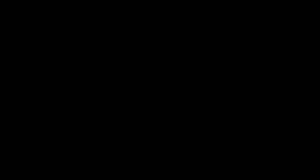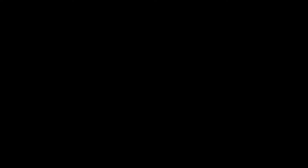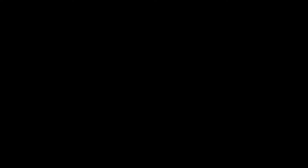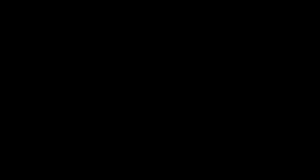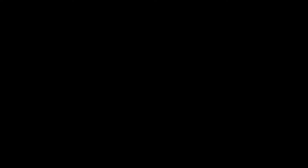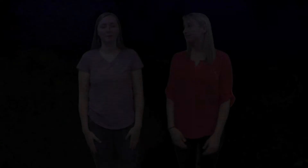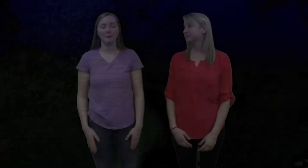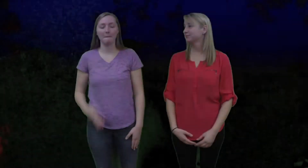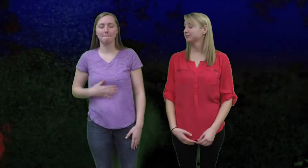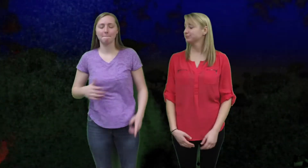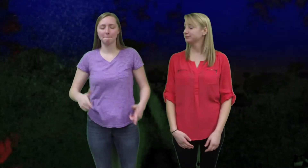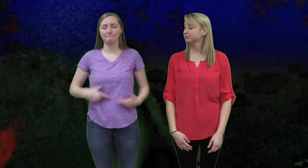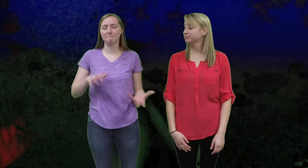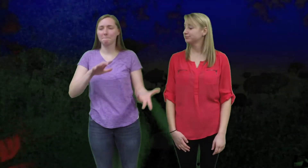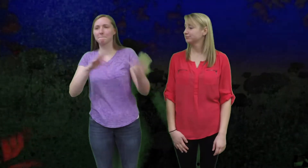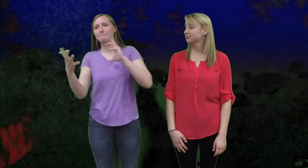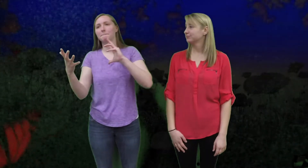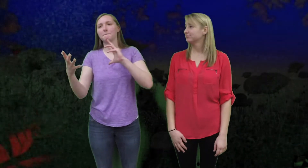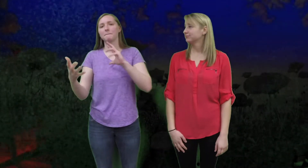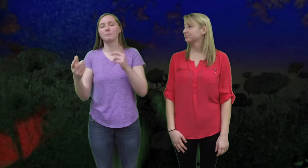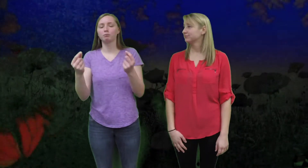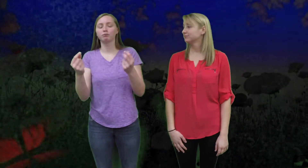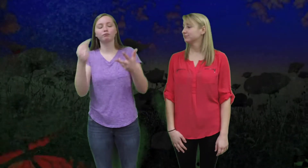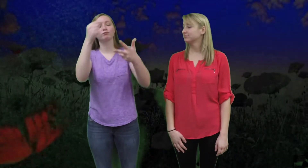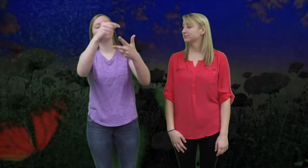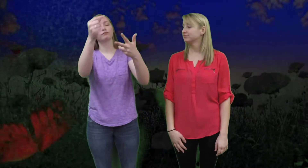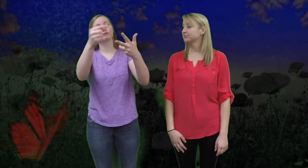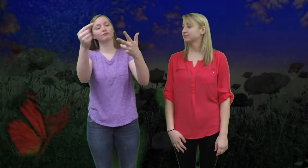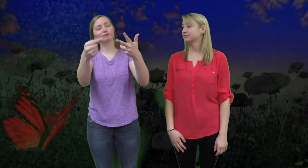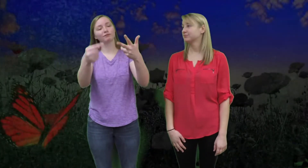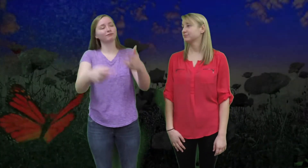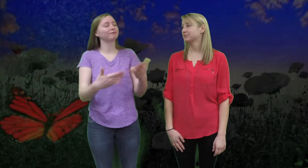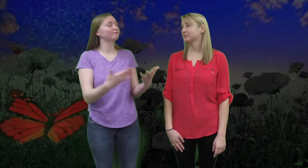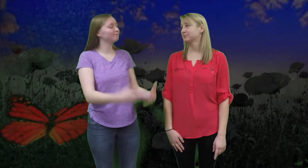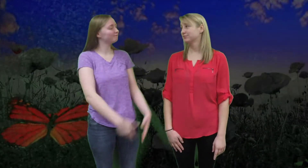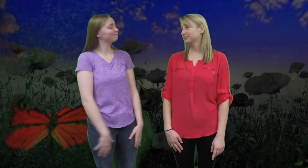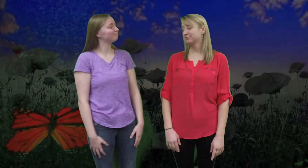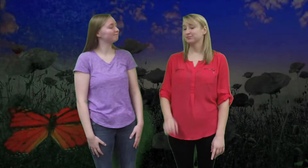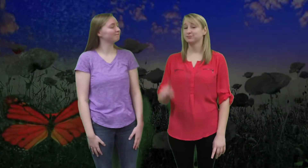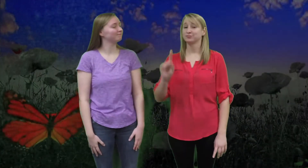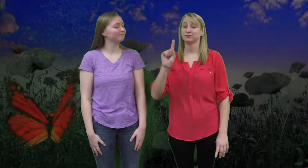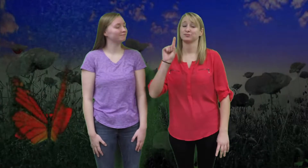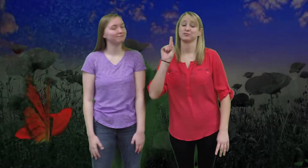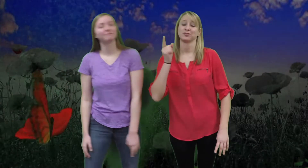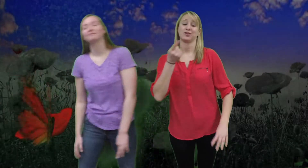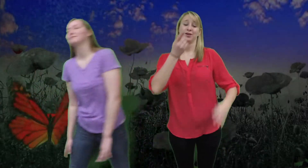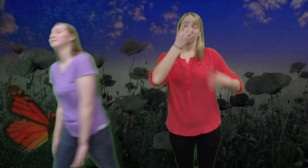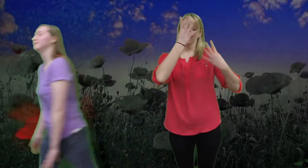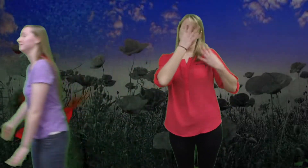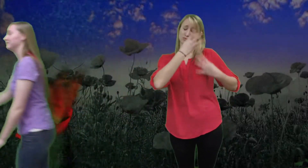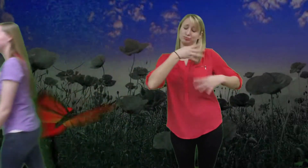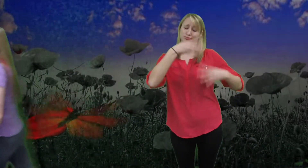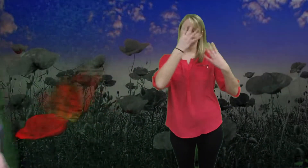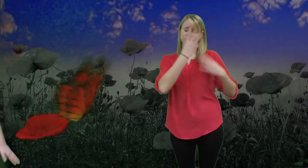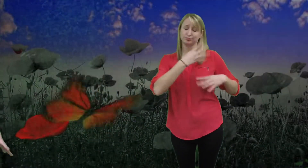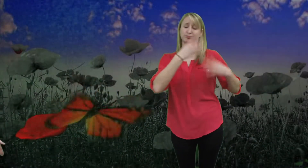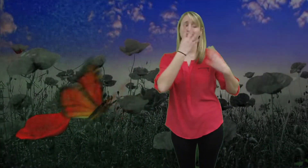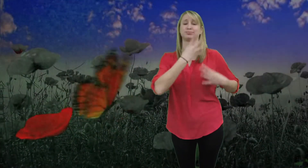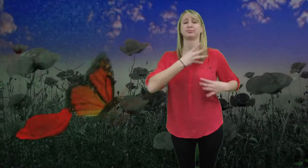There are three things I do when my life falls apart Number one, I cry